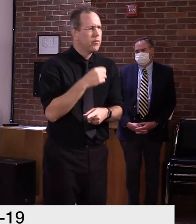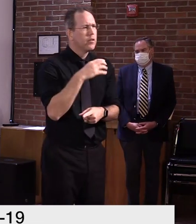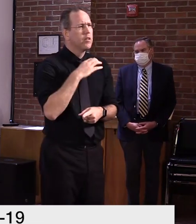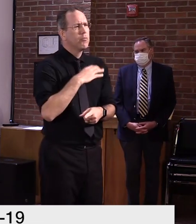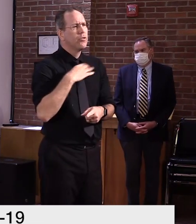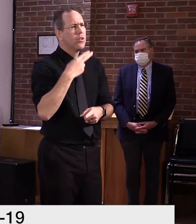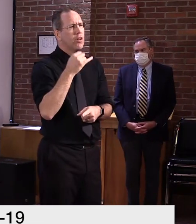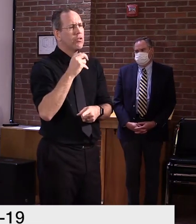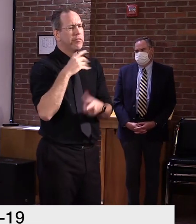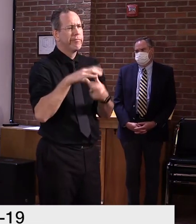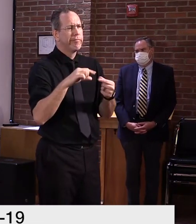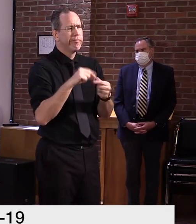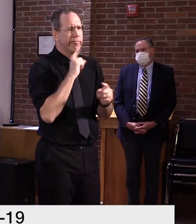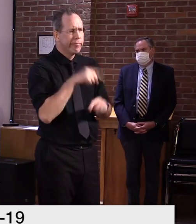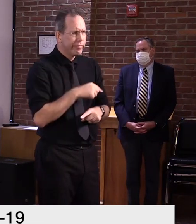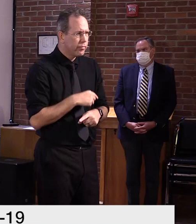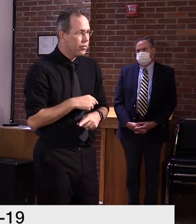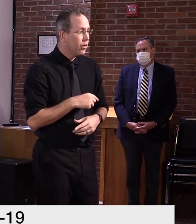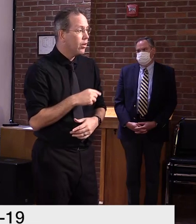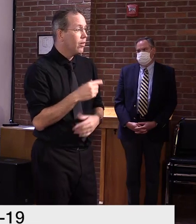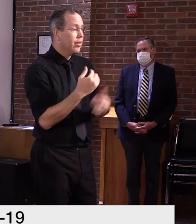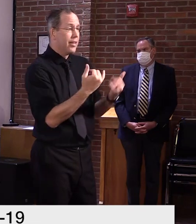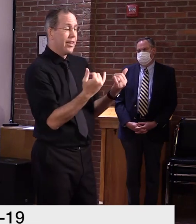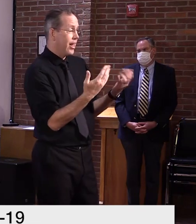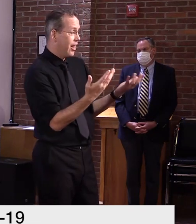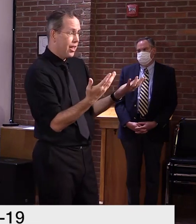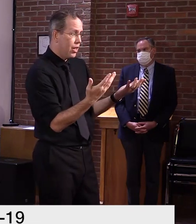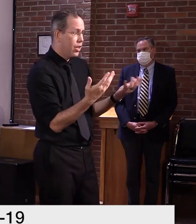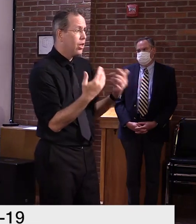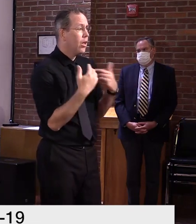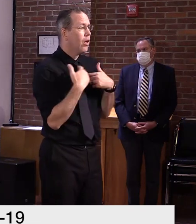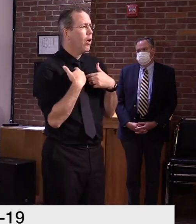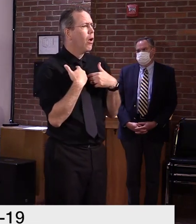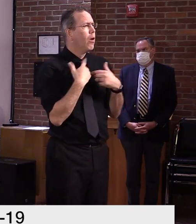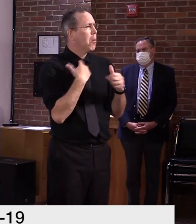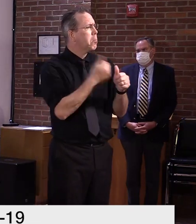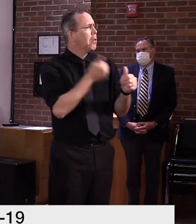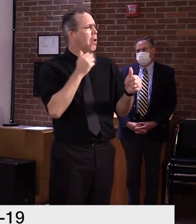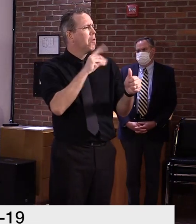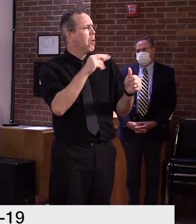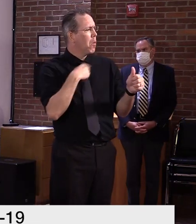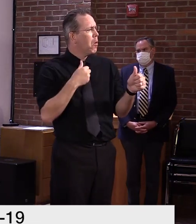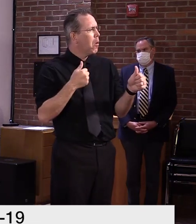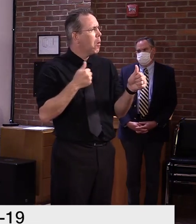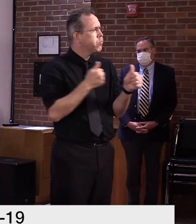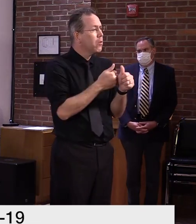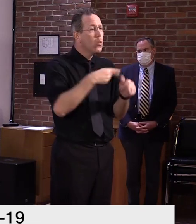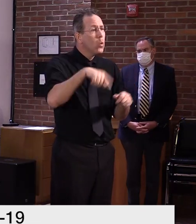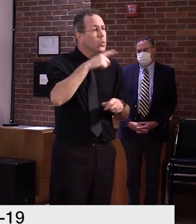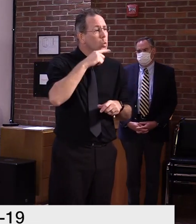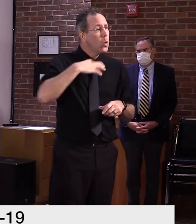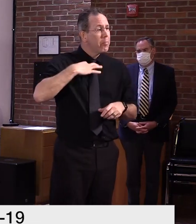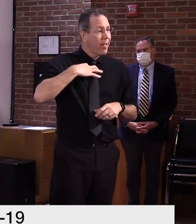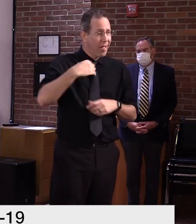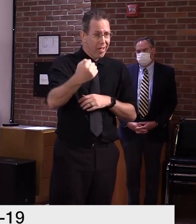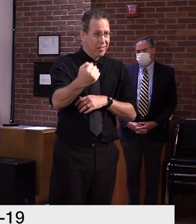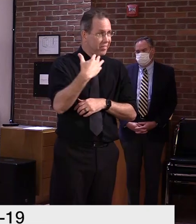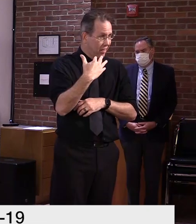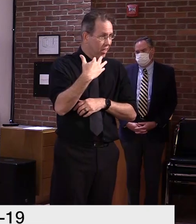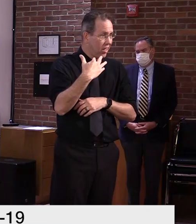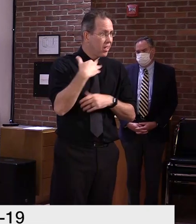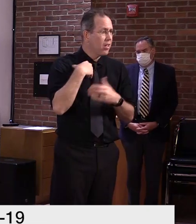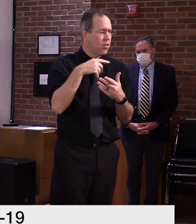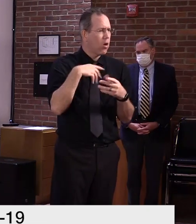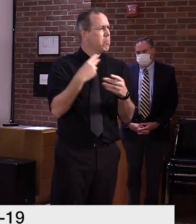um, that, uh, remains in the system. All initial claims are being processed. Um, yes, you are correct. There are